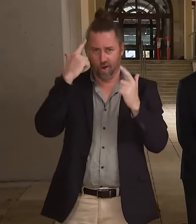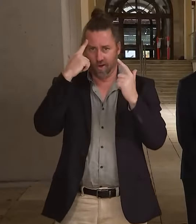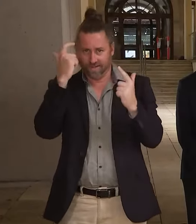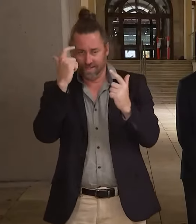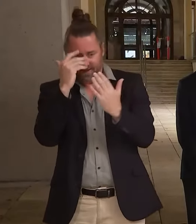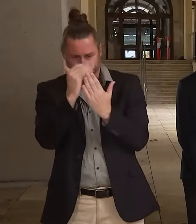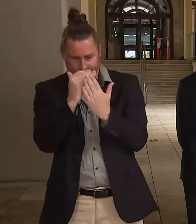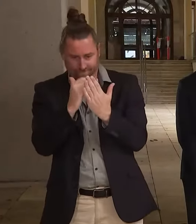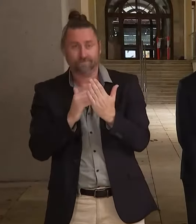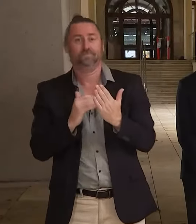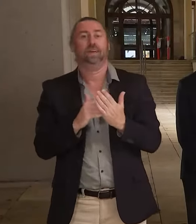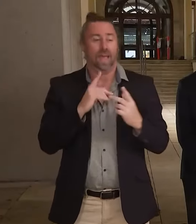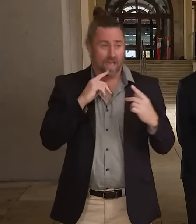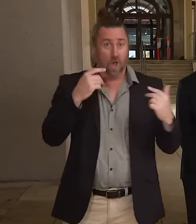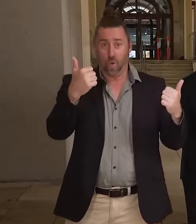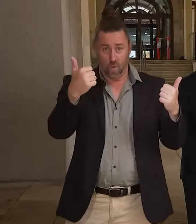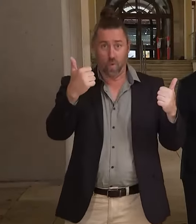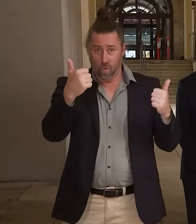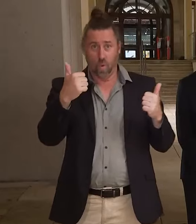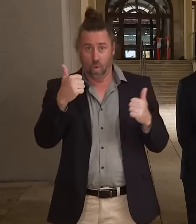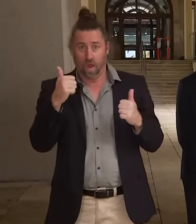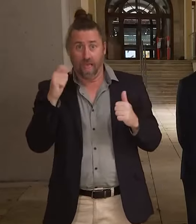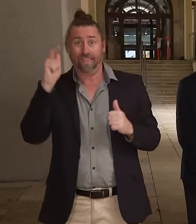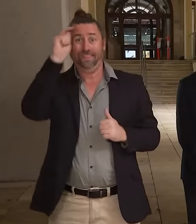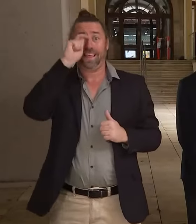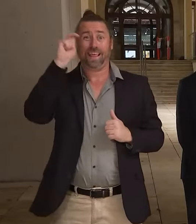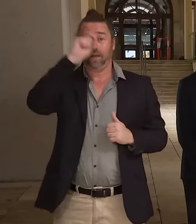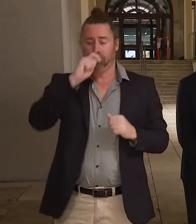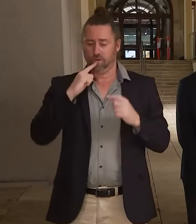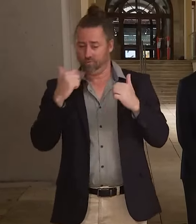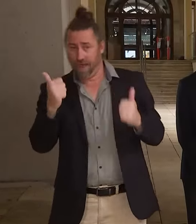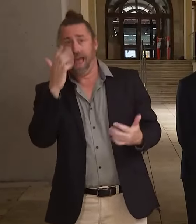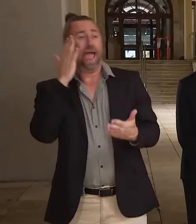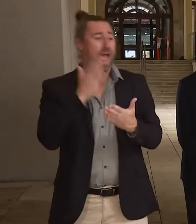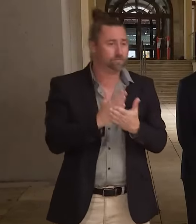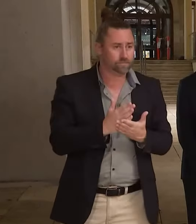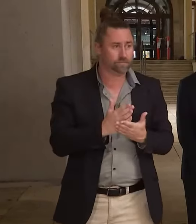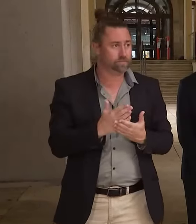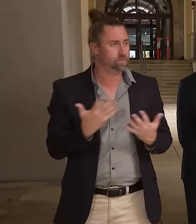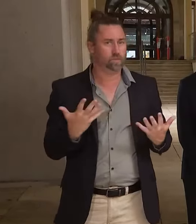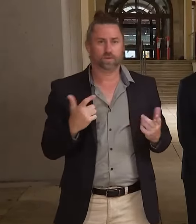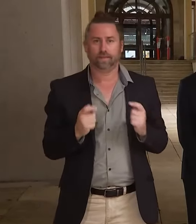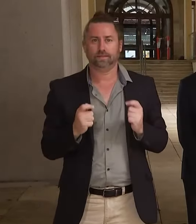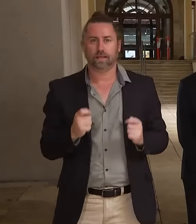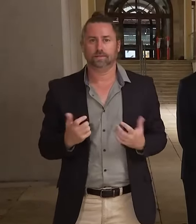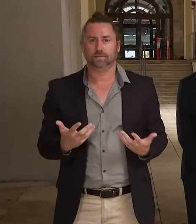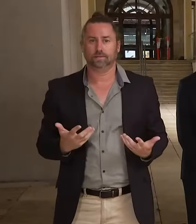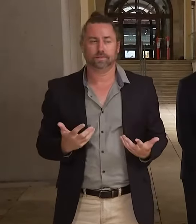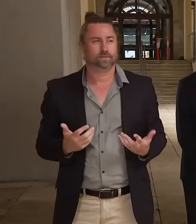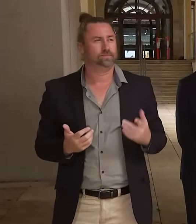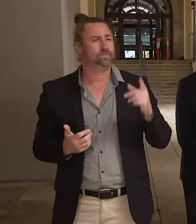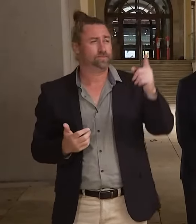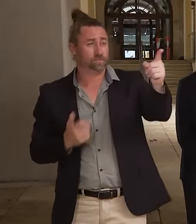But how do you do that when the tests are just not readily available? Mr. I was just on business and segue quite nicely,